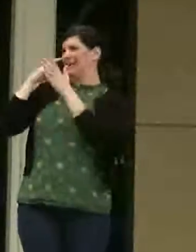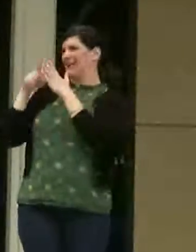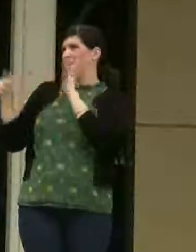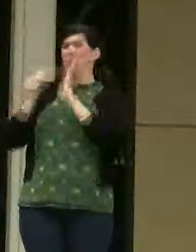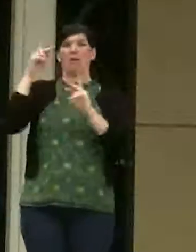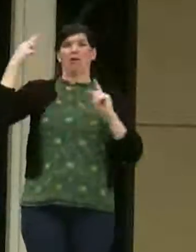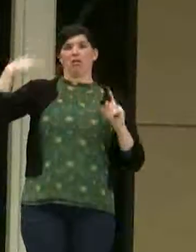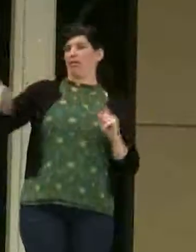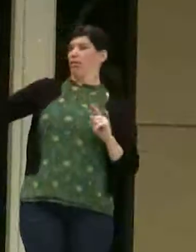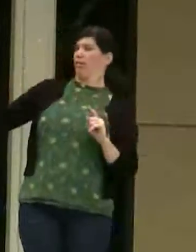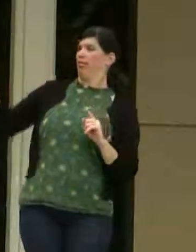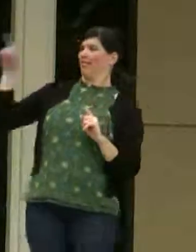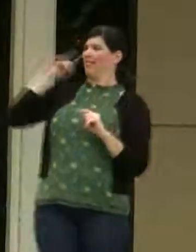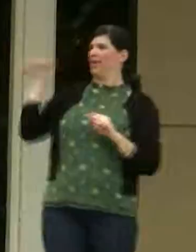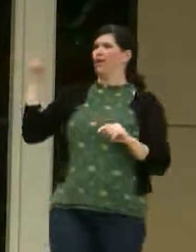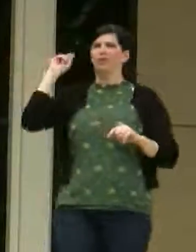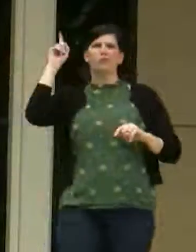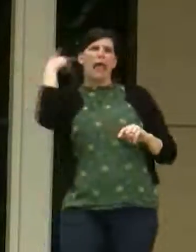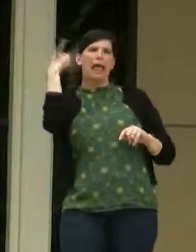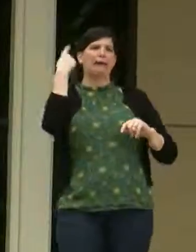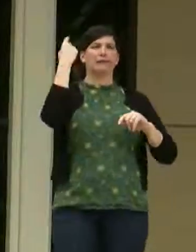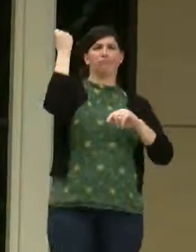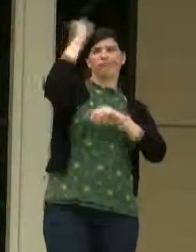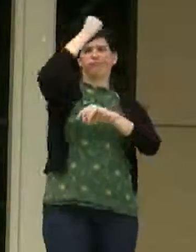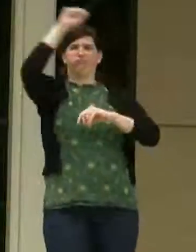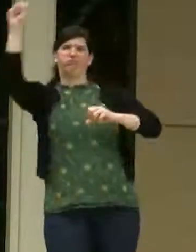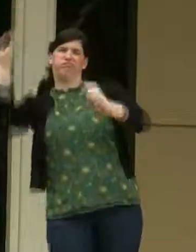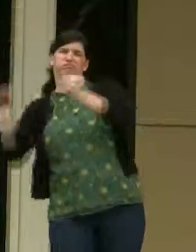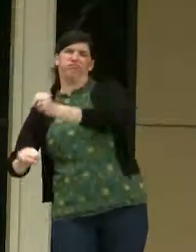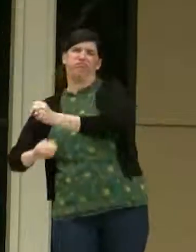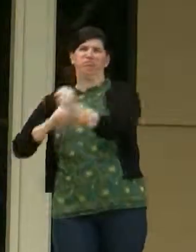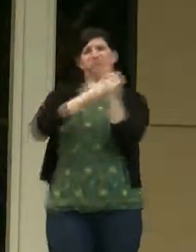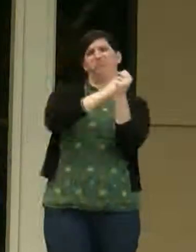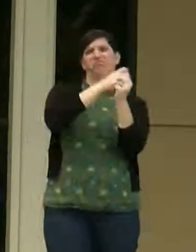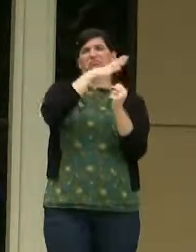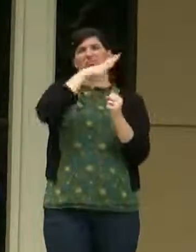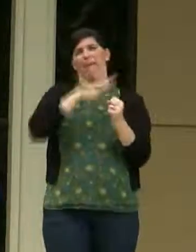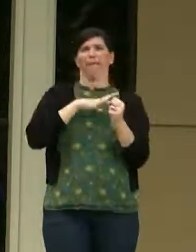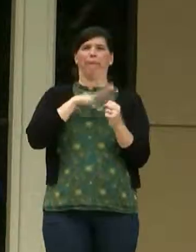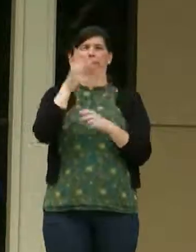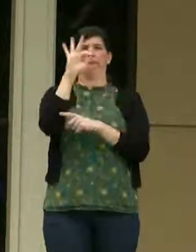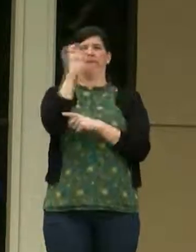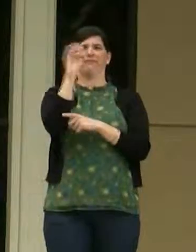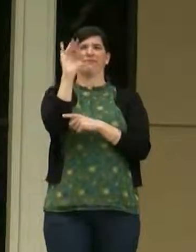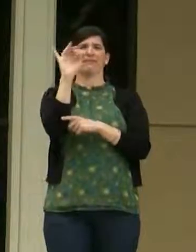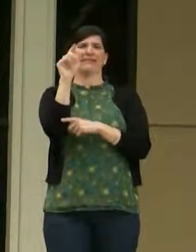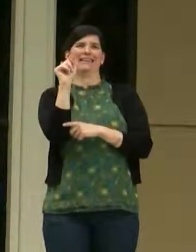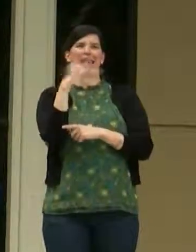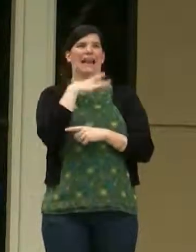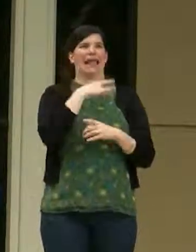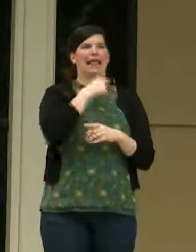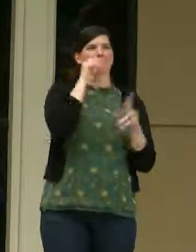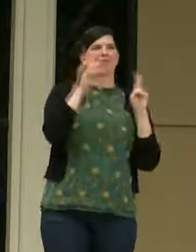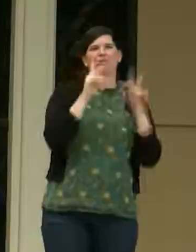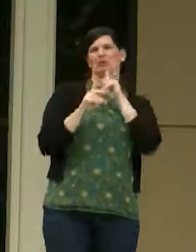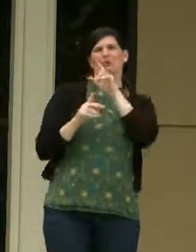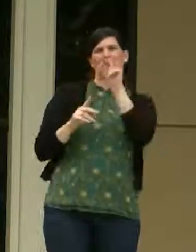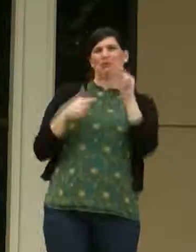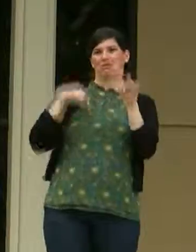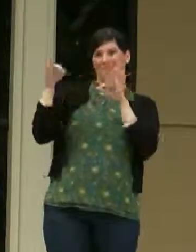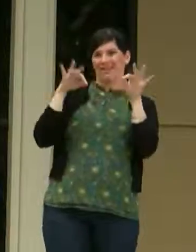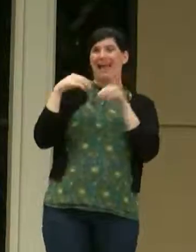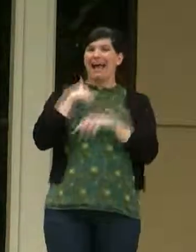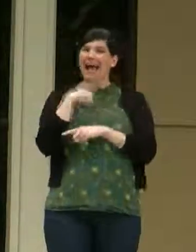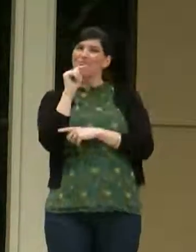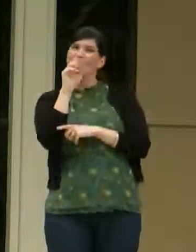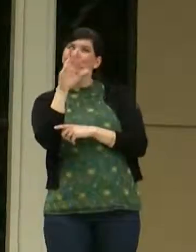she's just this crazy feminist who likes gay people. And when I tell them, when I come out and tell my story as a trans